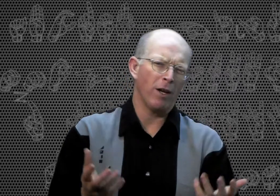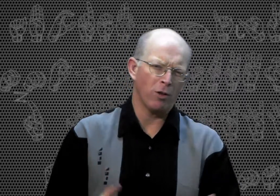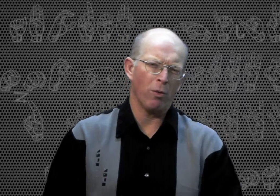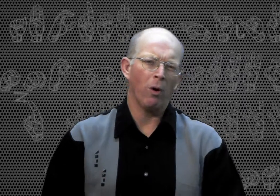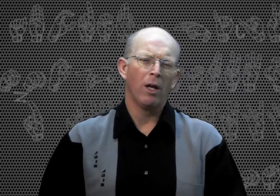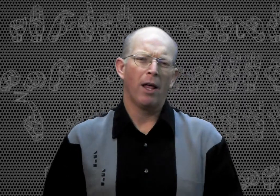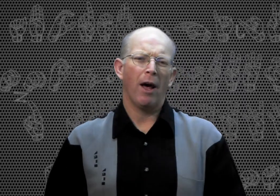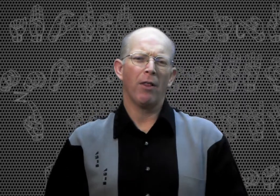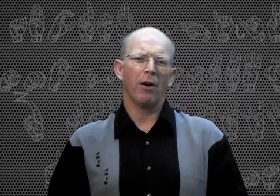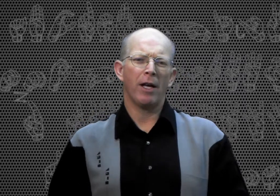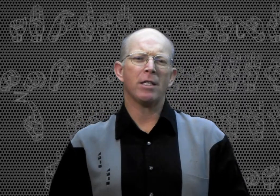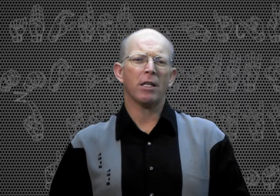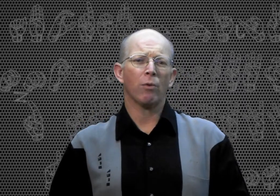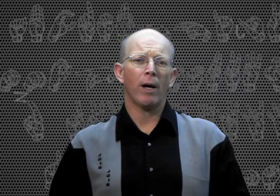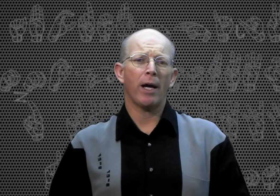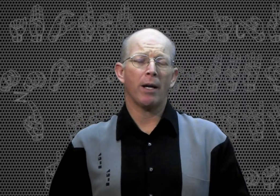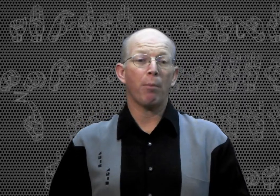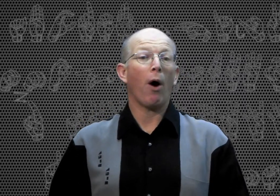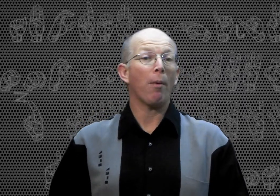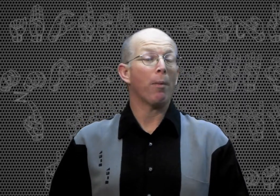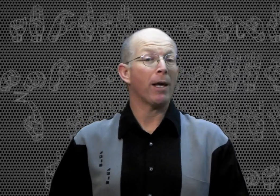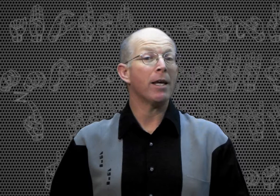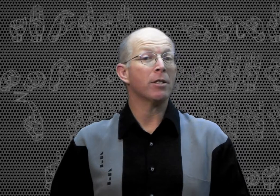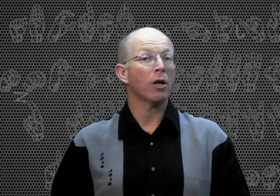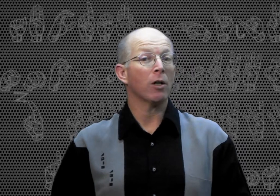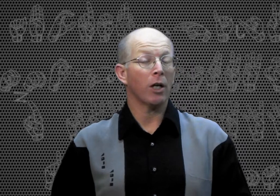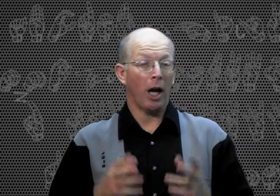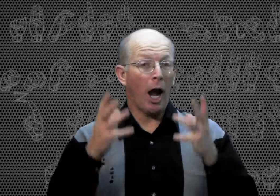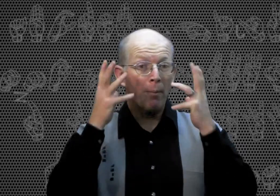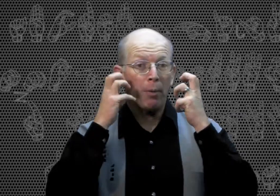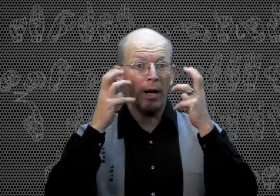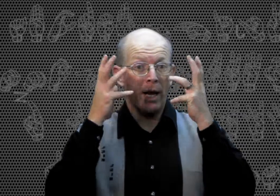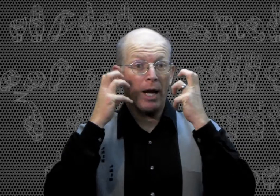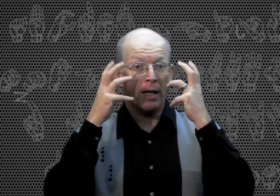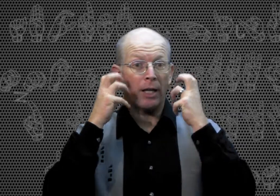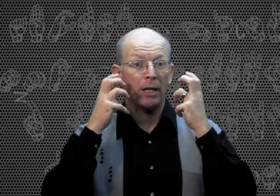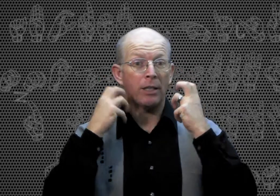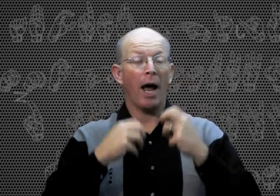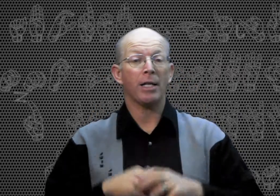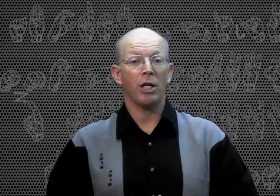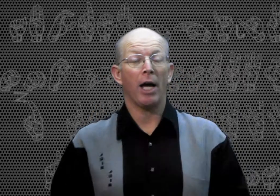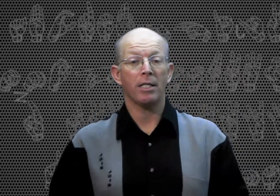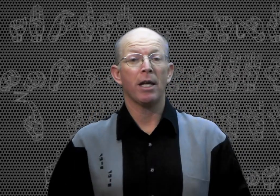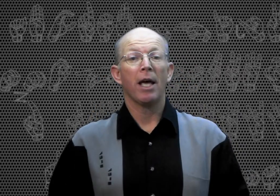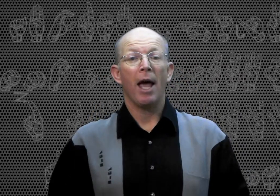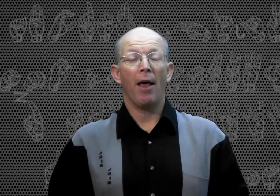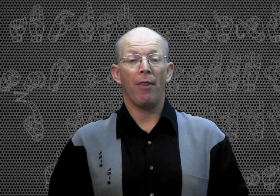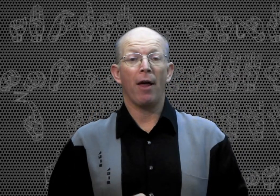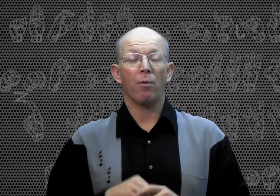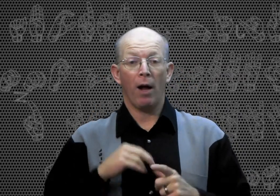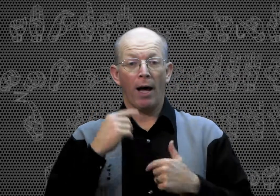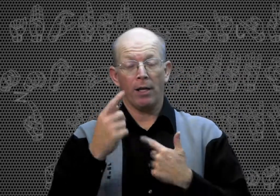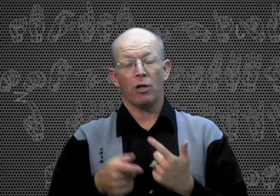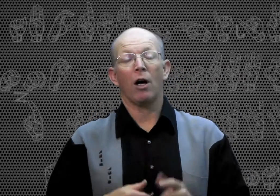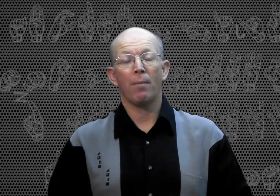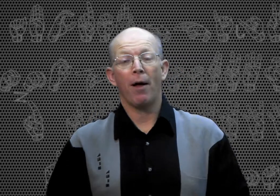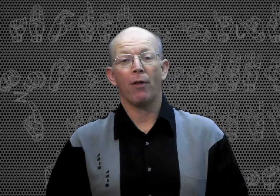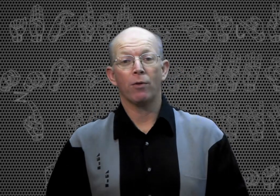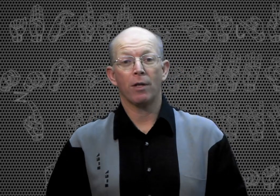visual. They're easy to read and probably easier to comprehend and digest. And then I can talk about those